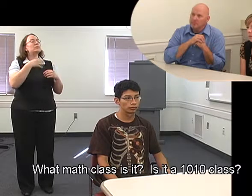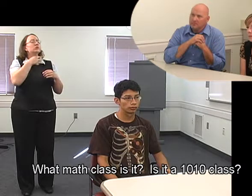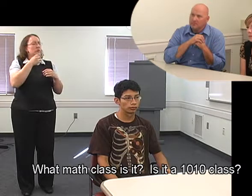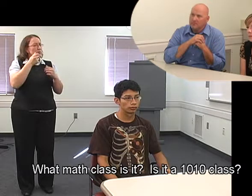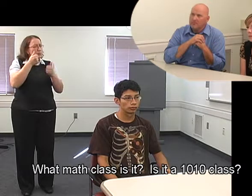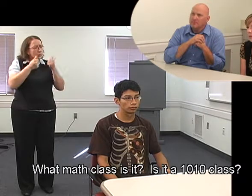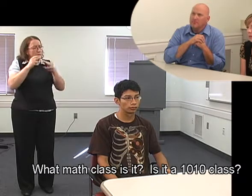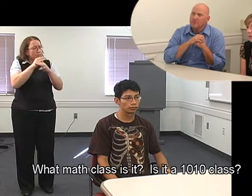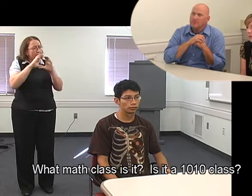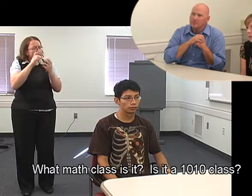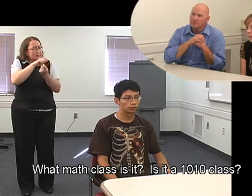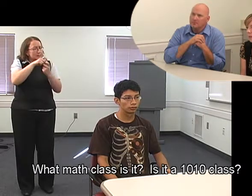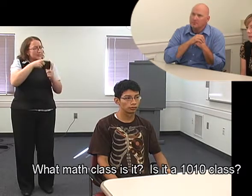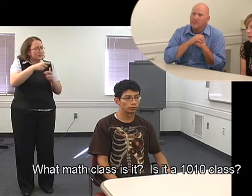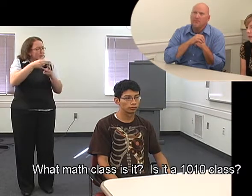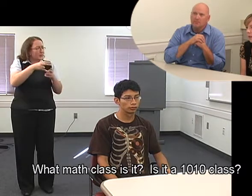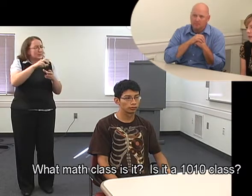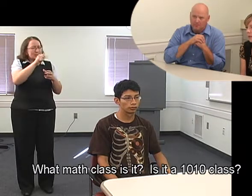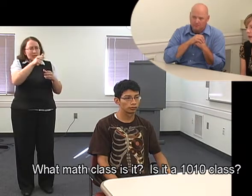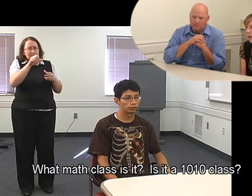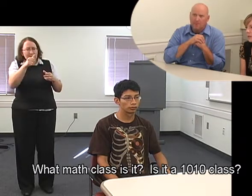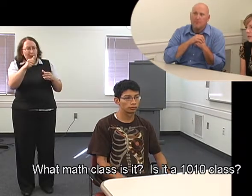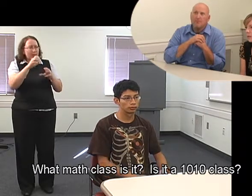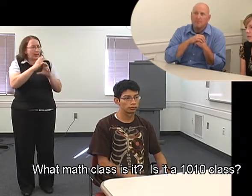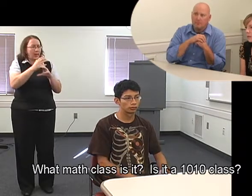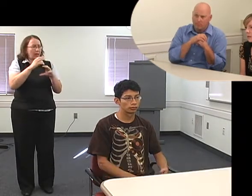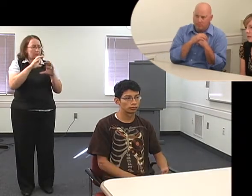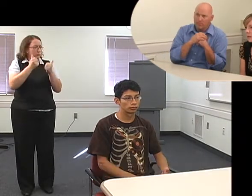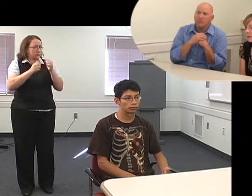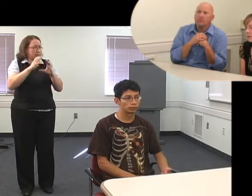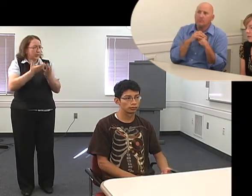class is it? Is it a 10-10 class?